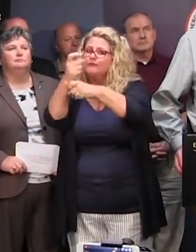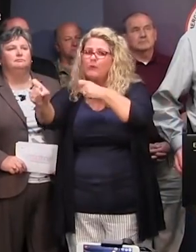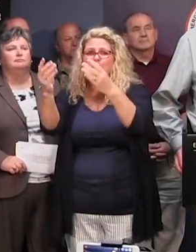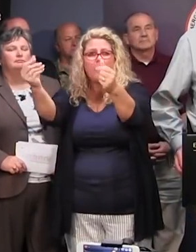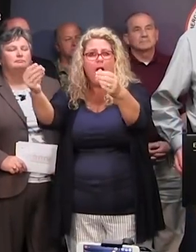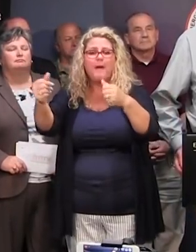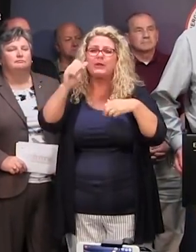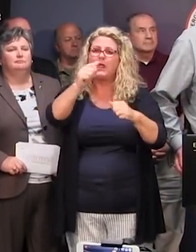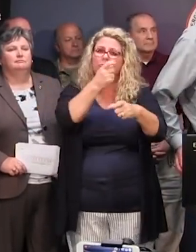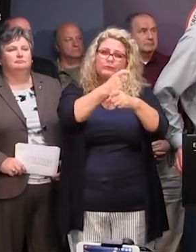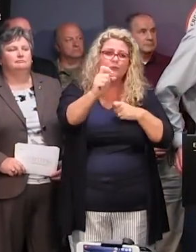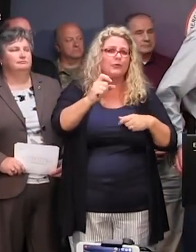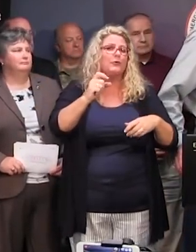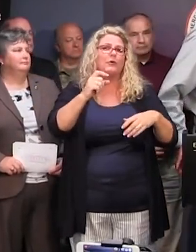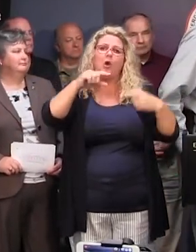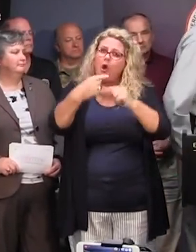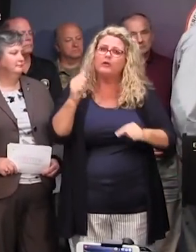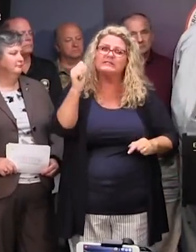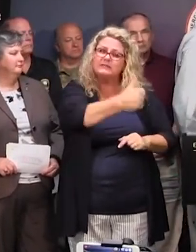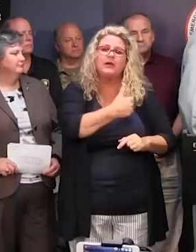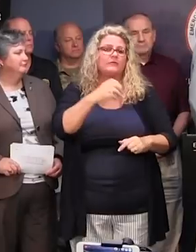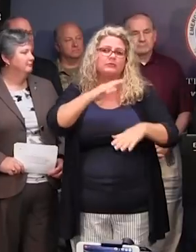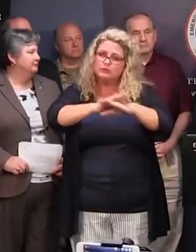significant. Thank you, Governor. Thank you, Colonel.